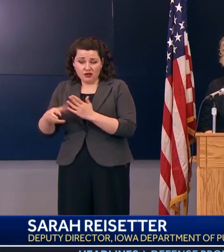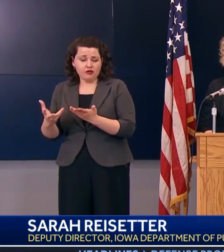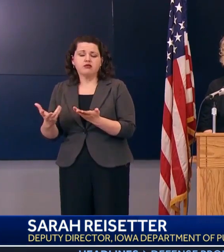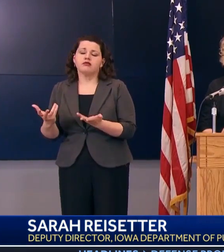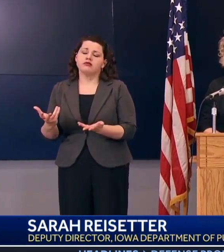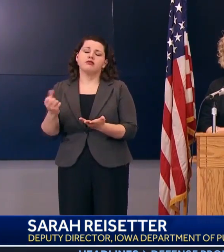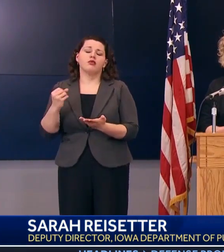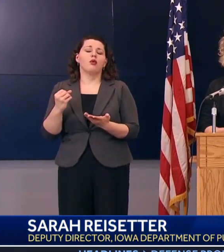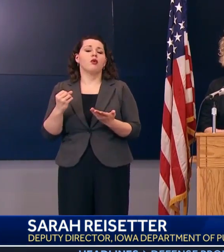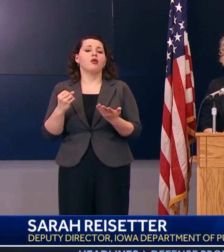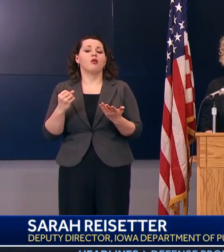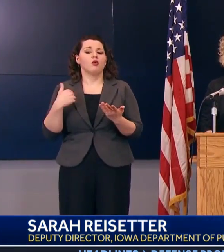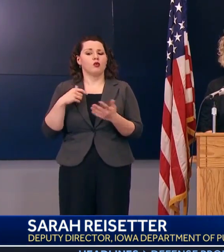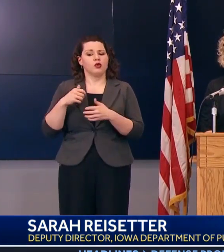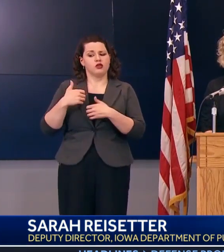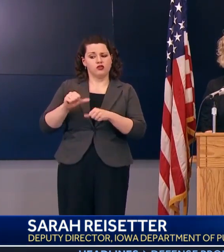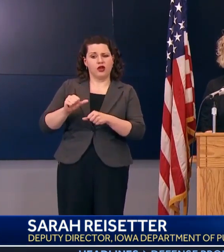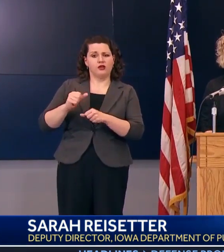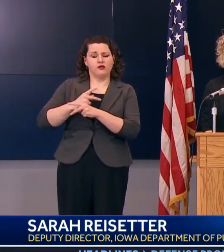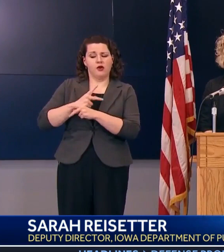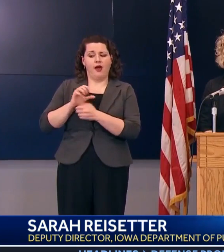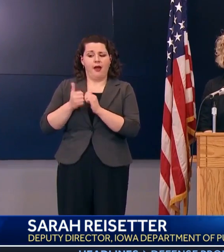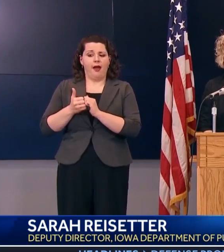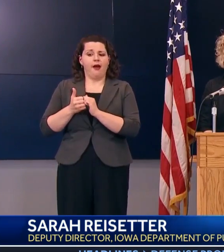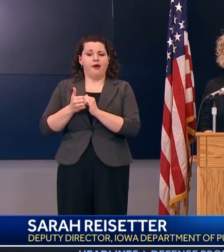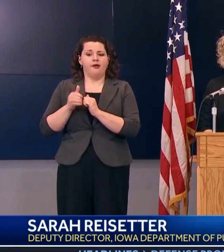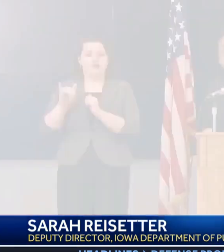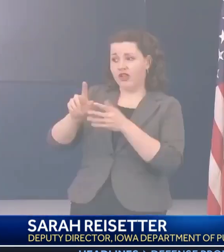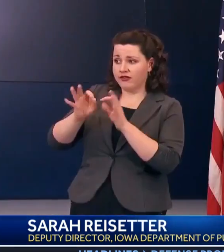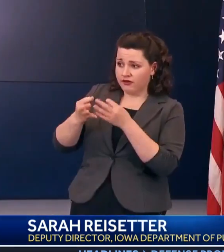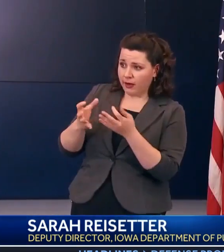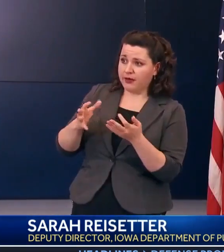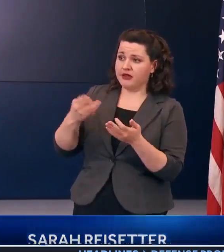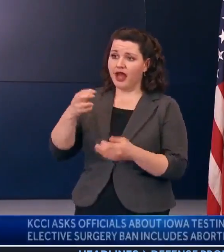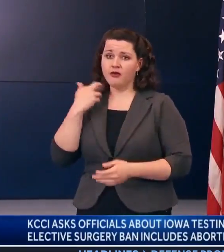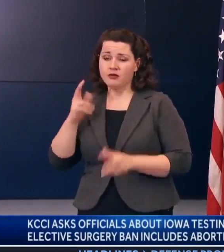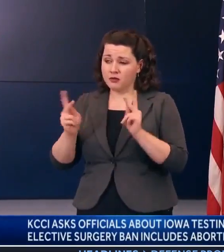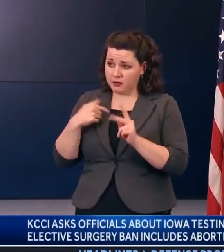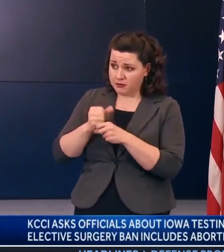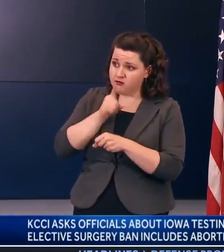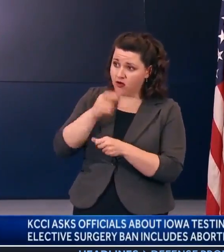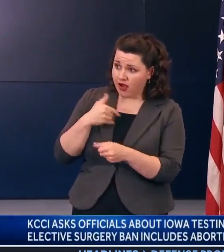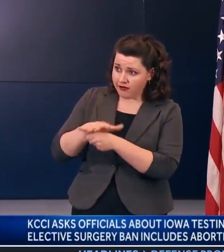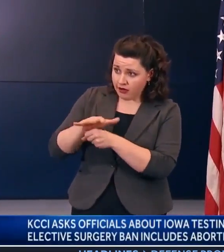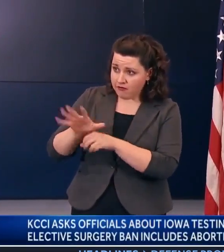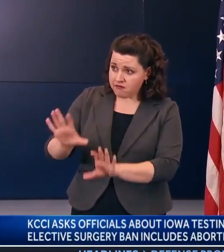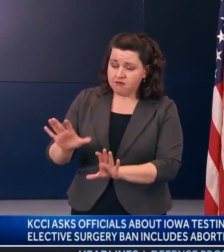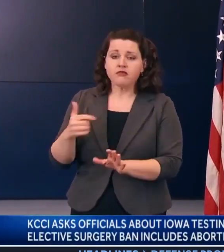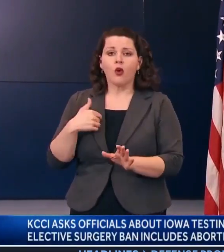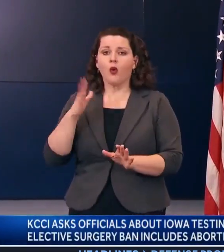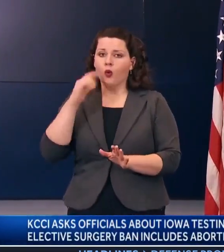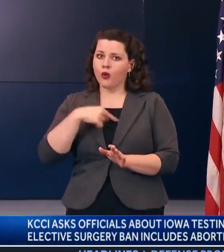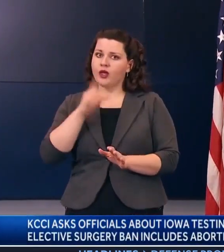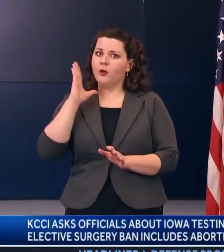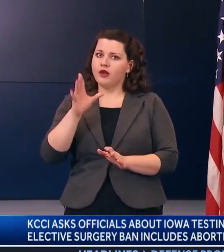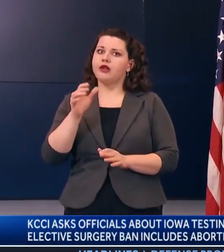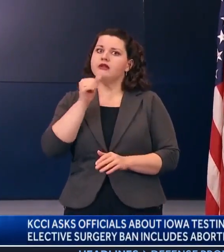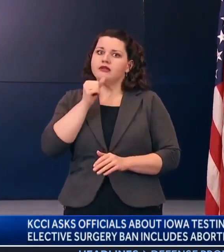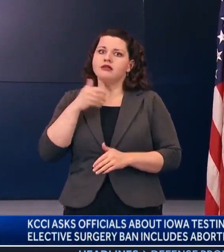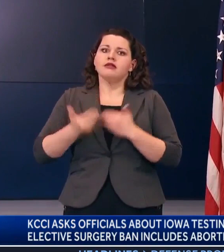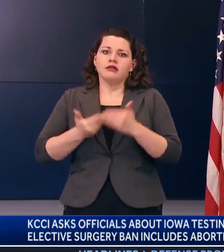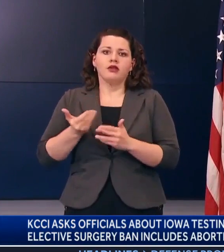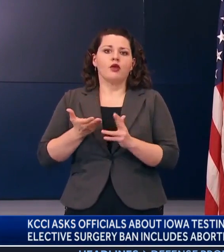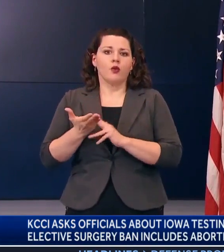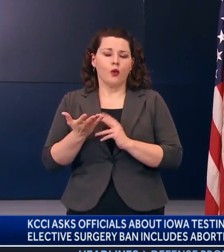on a way to make that information more publicly available. Governor Reynolds announced no additional closures Friday and says